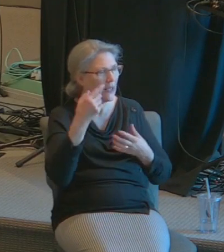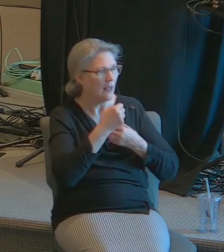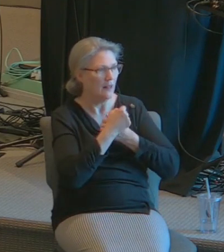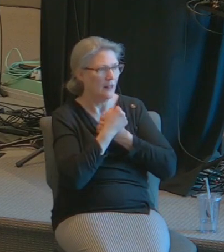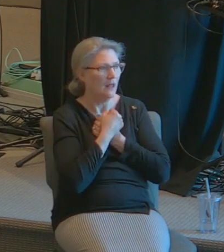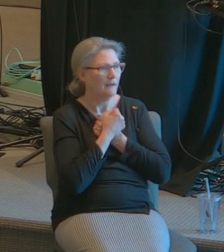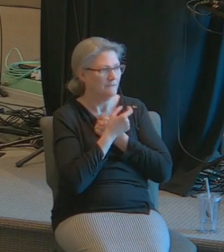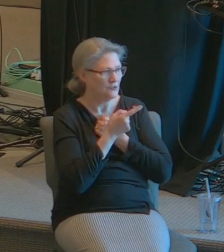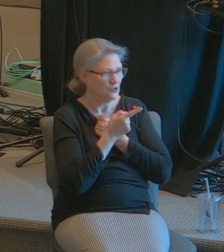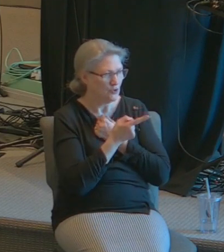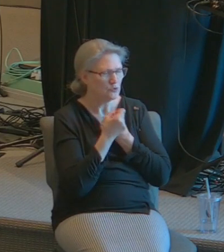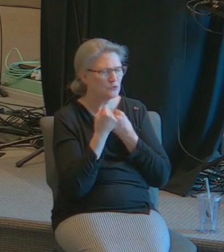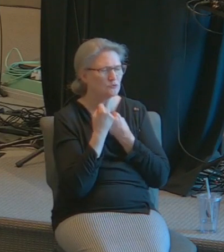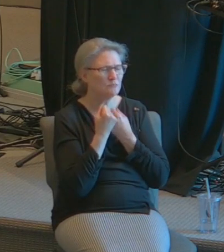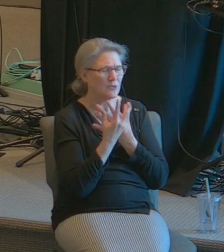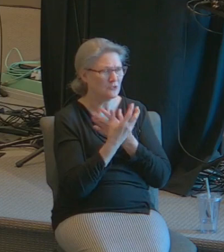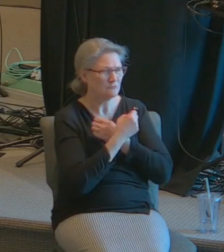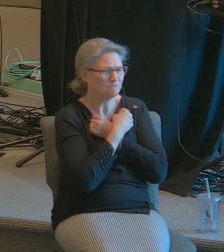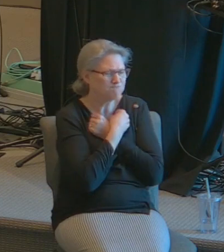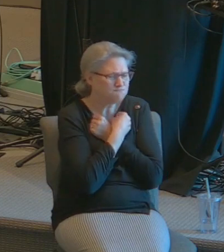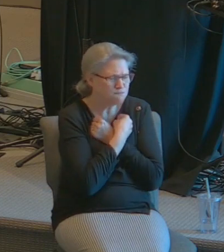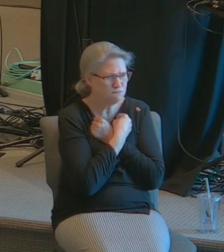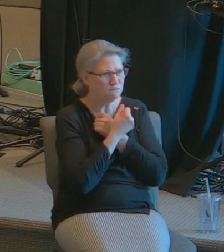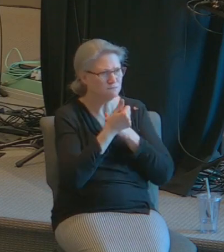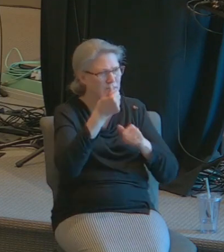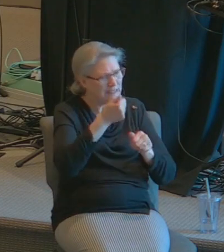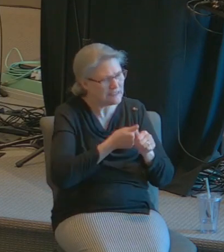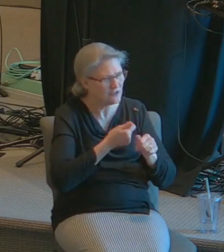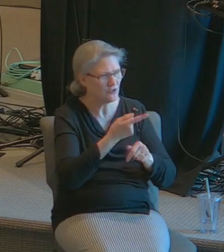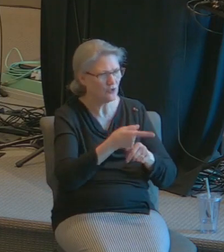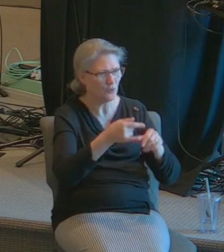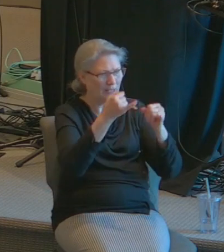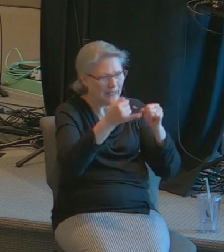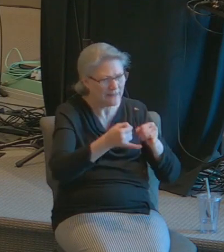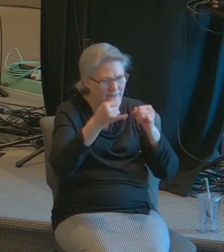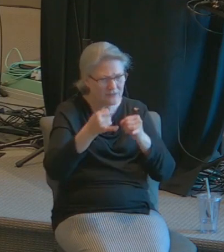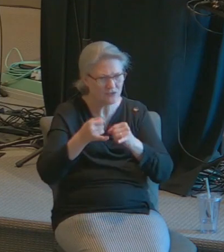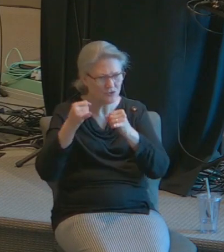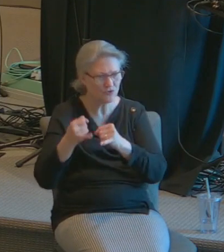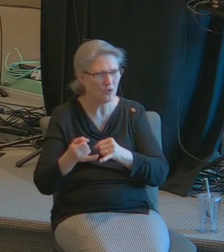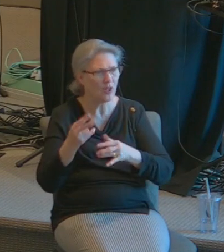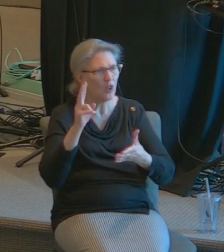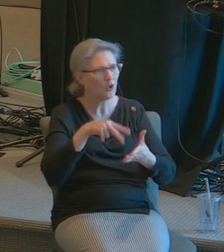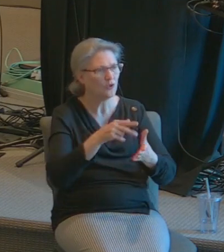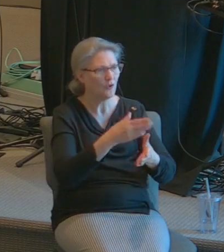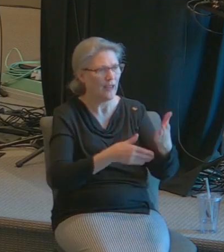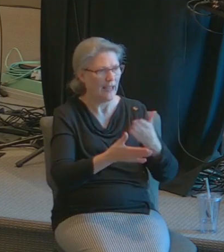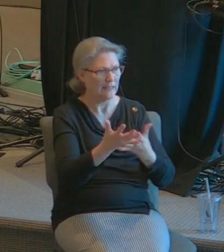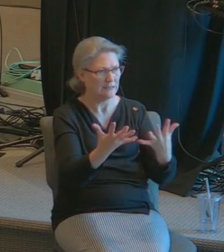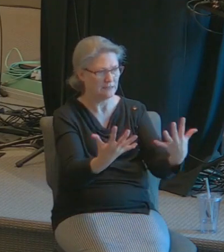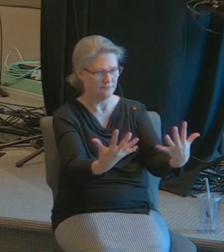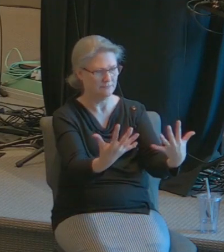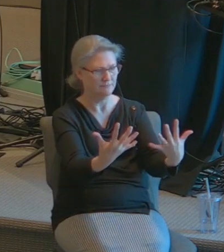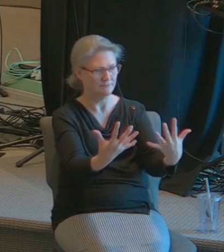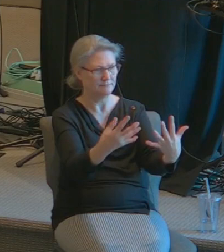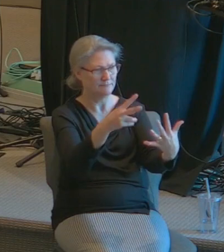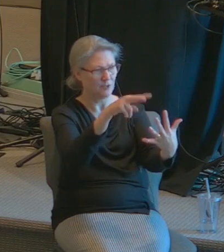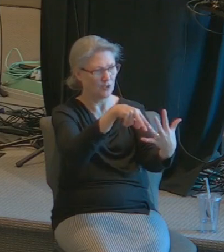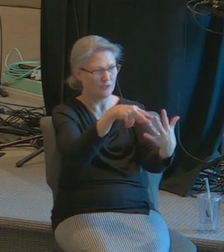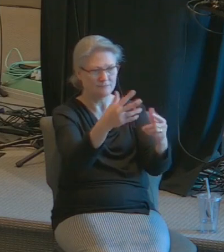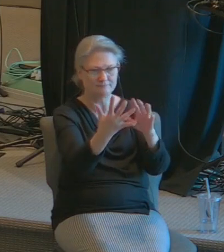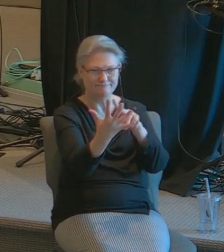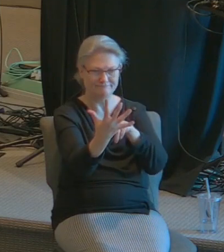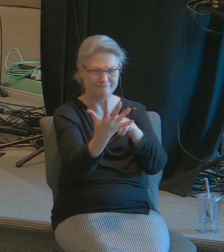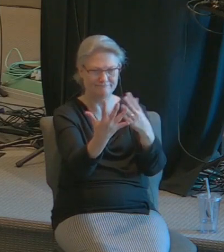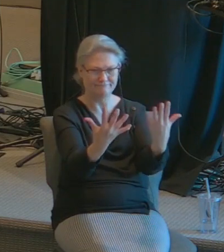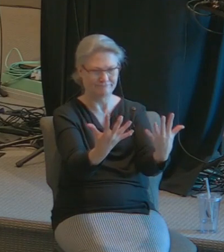so much each of you look at your hands each of you look at your